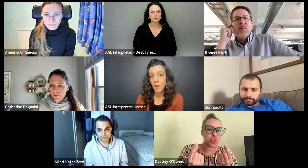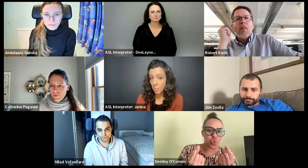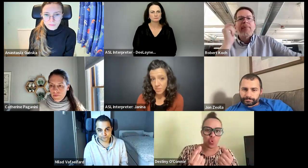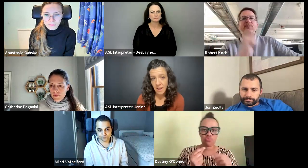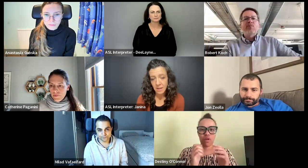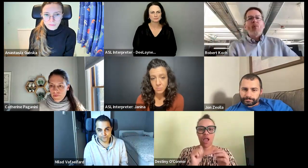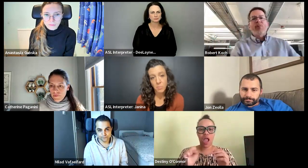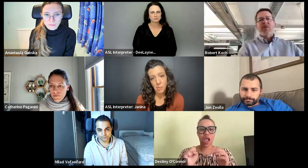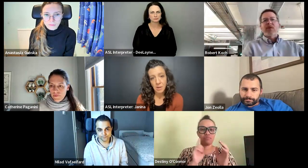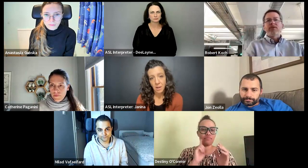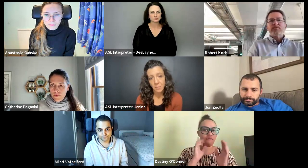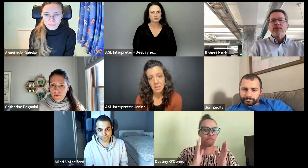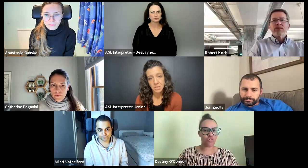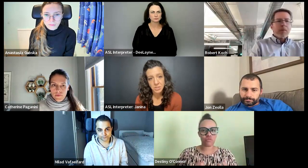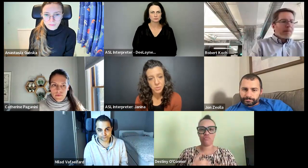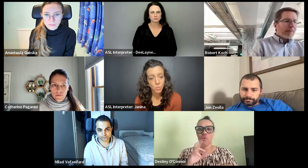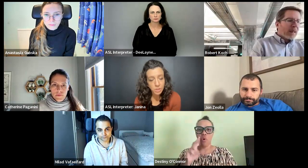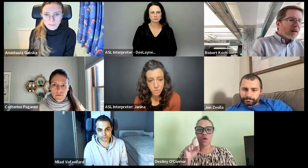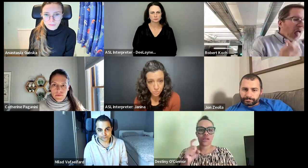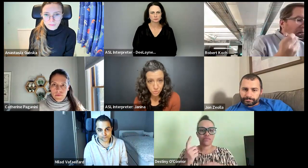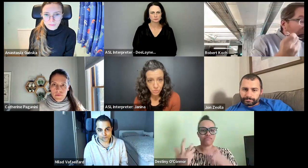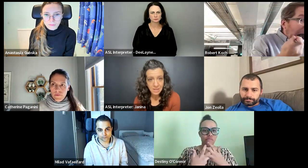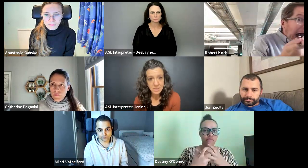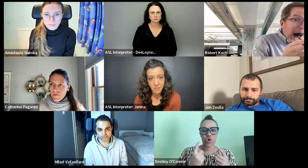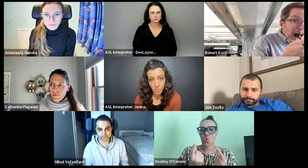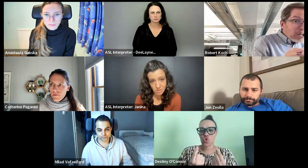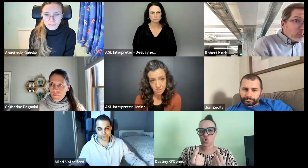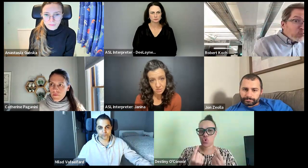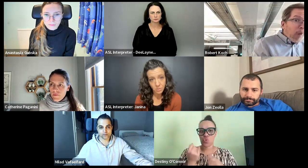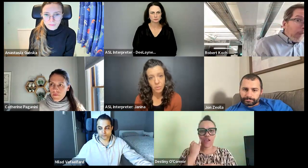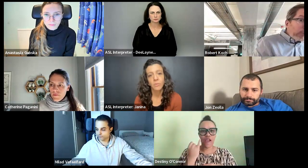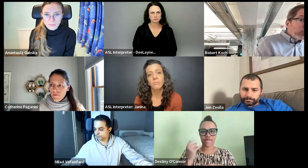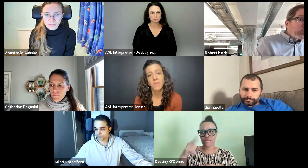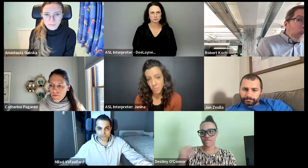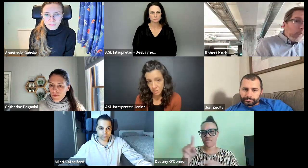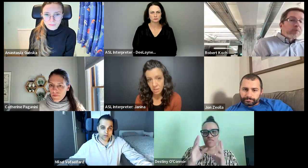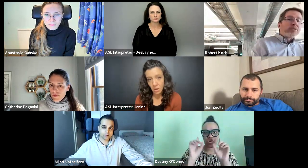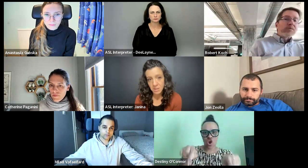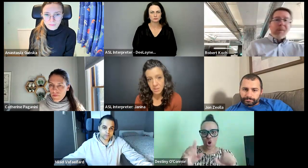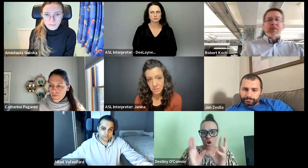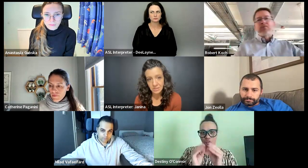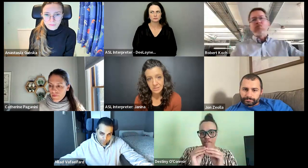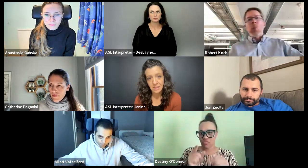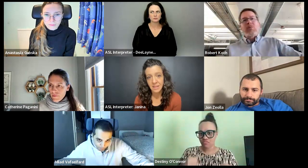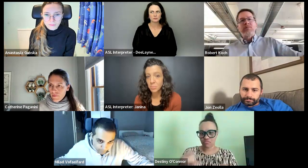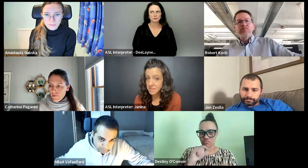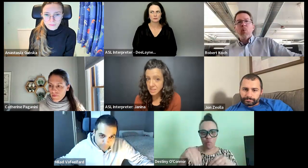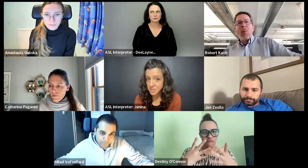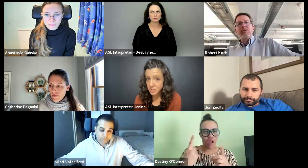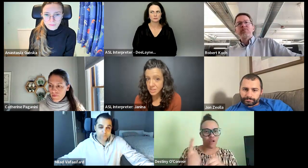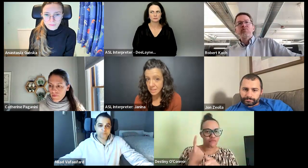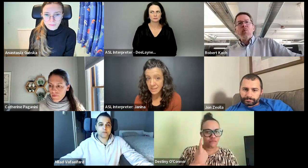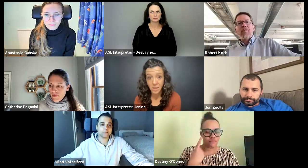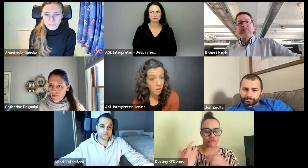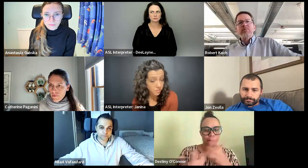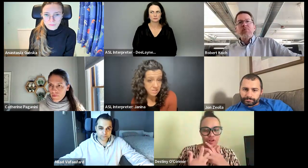and you're not provided appropriate accommodations, what do you do as a deaf person if you need accommodations? And the